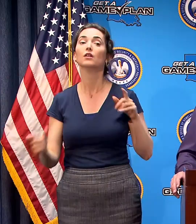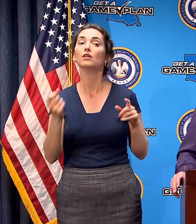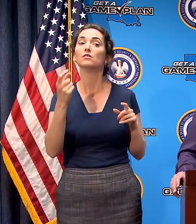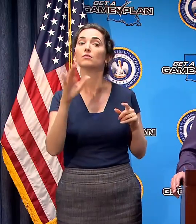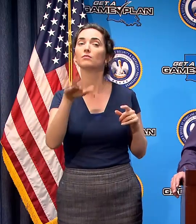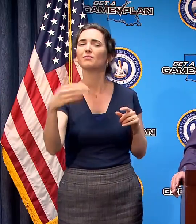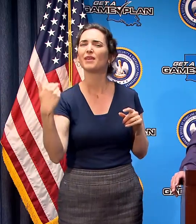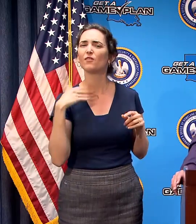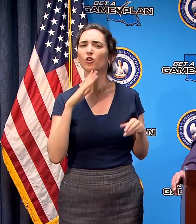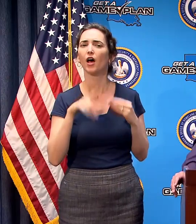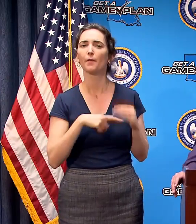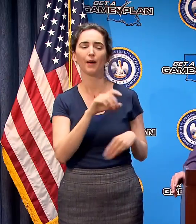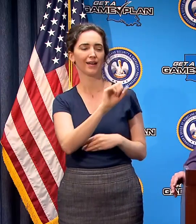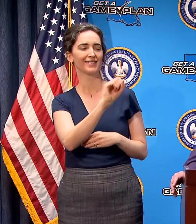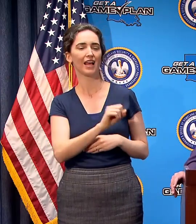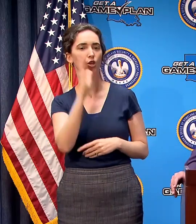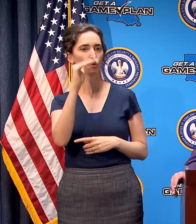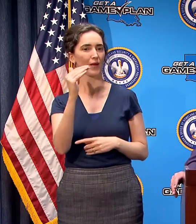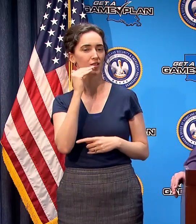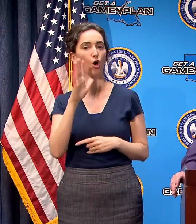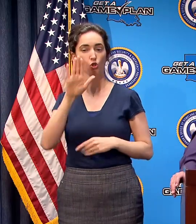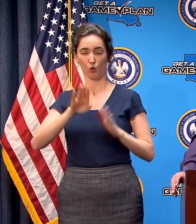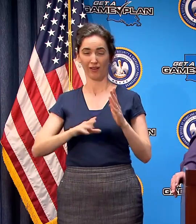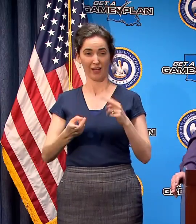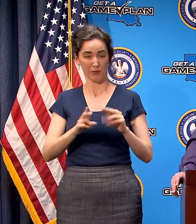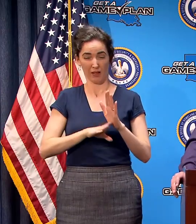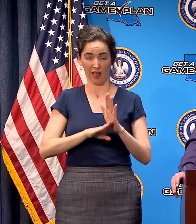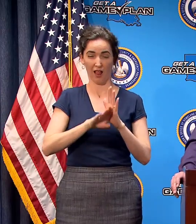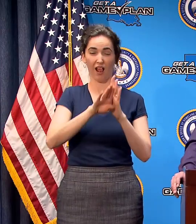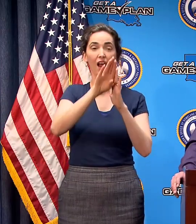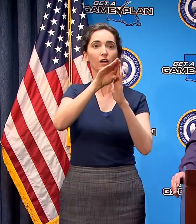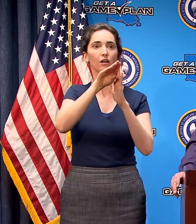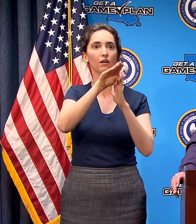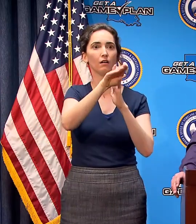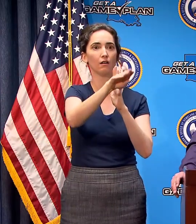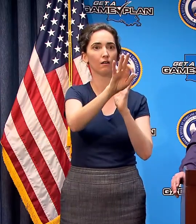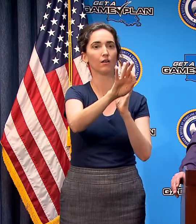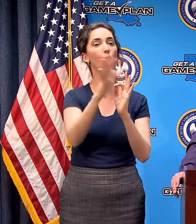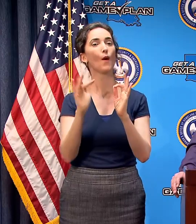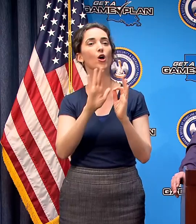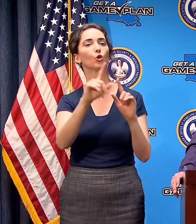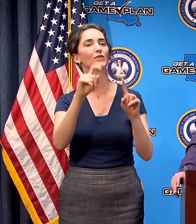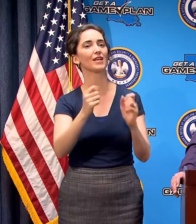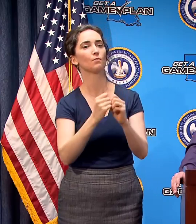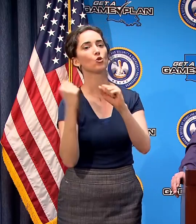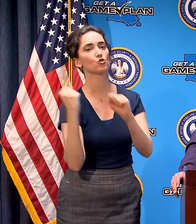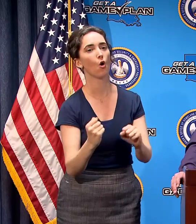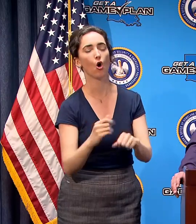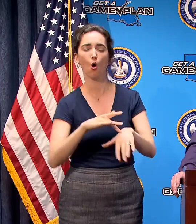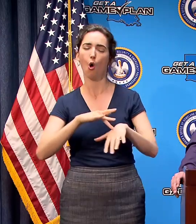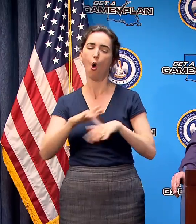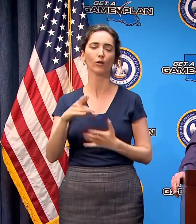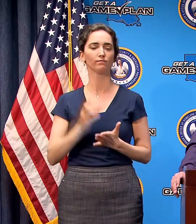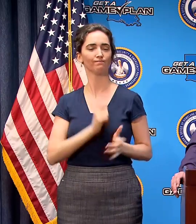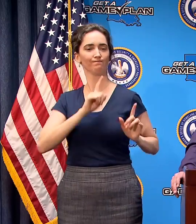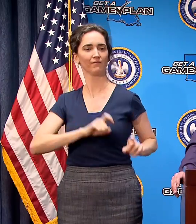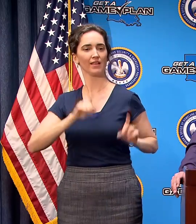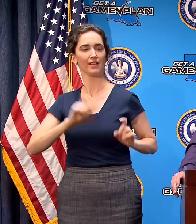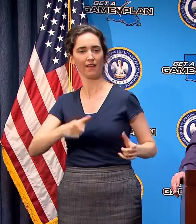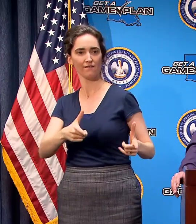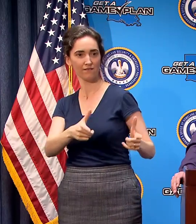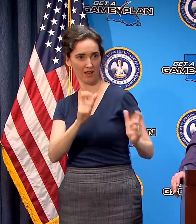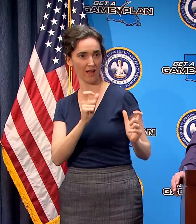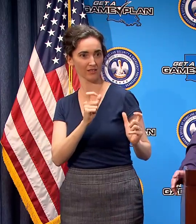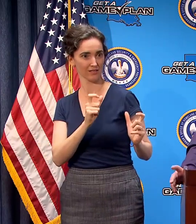and how they were able to flatten the curve quite frankly their testing was much more robust much earlier and they were able